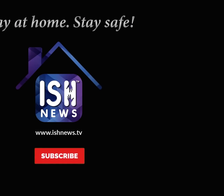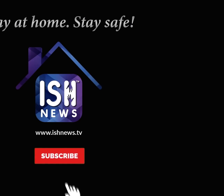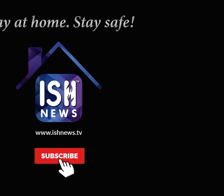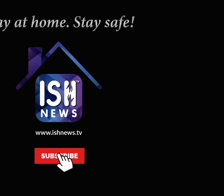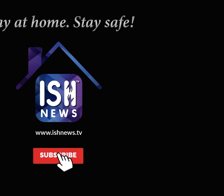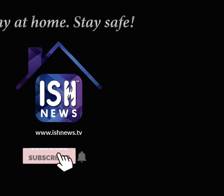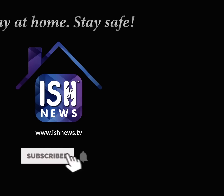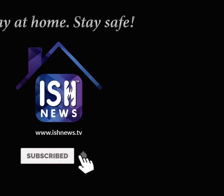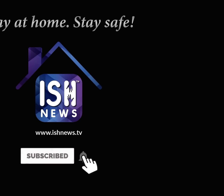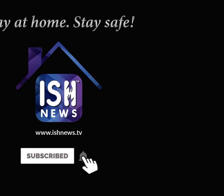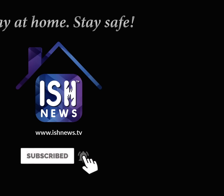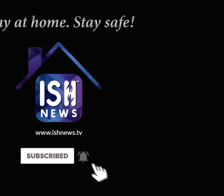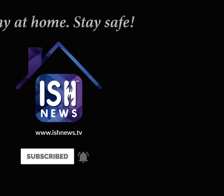Zydus Zydus Zydus vaccine, Zydus ICMR, ICMR, ICMR, ICMR You